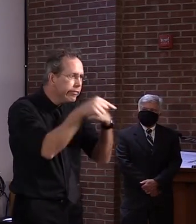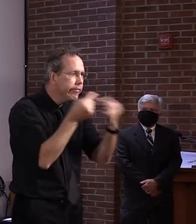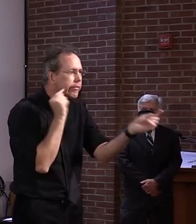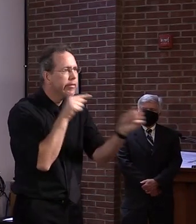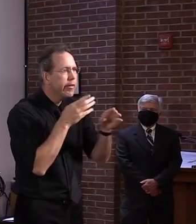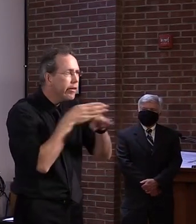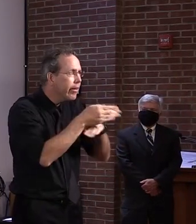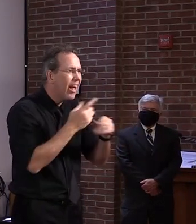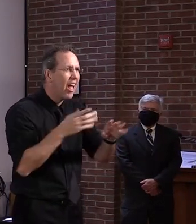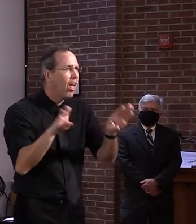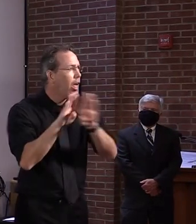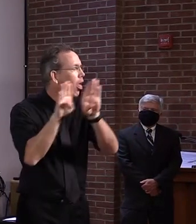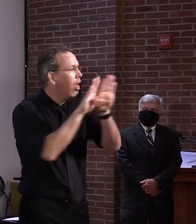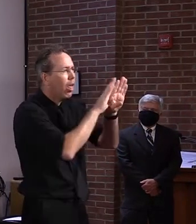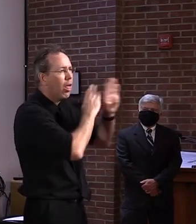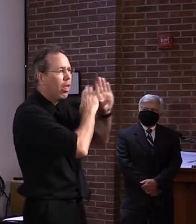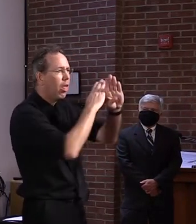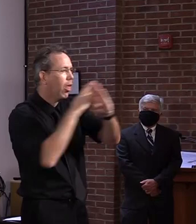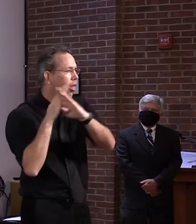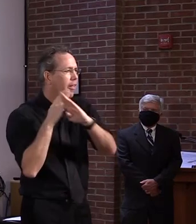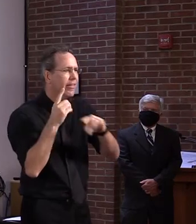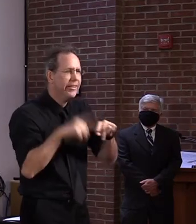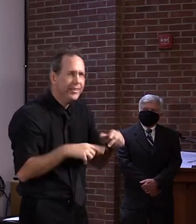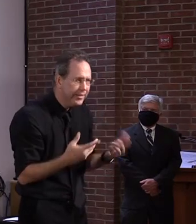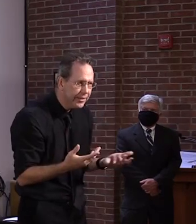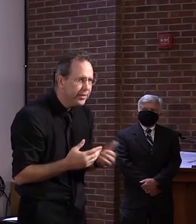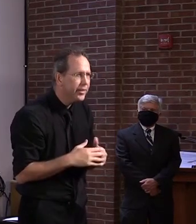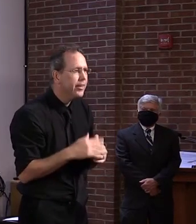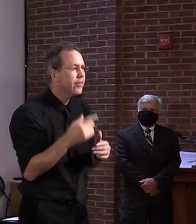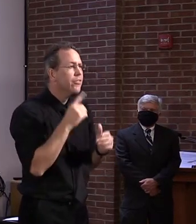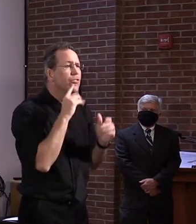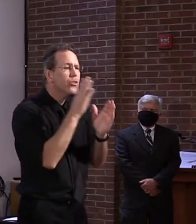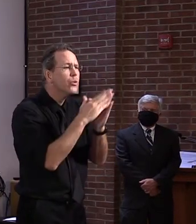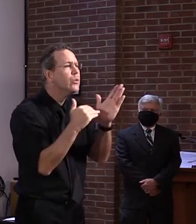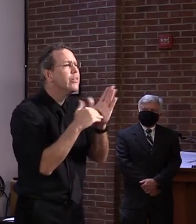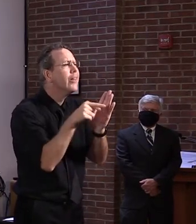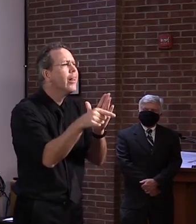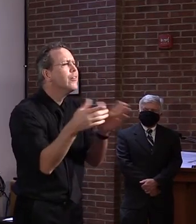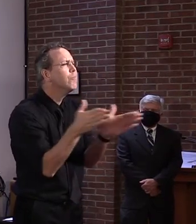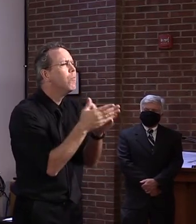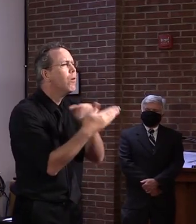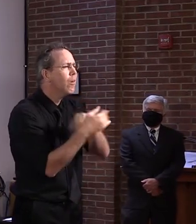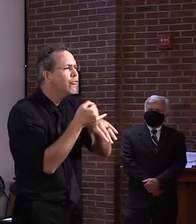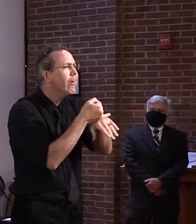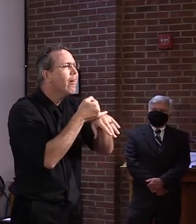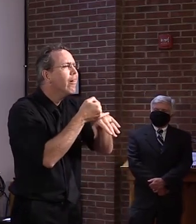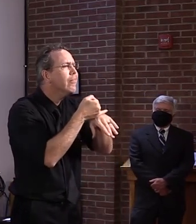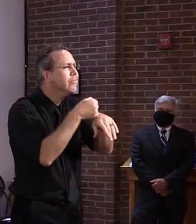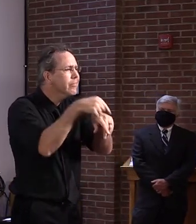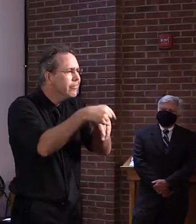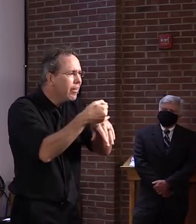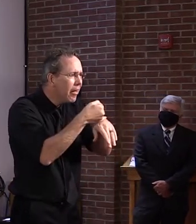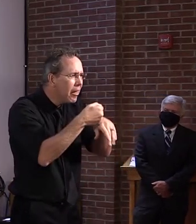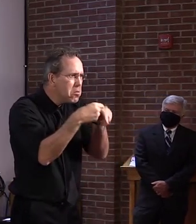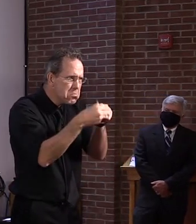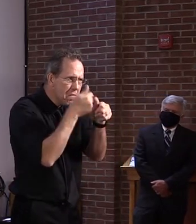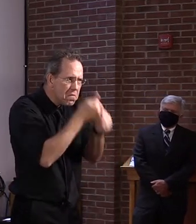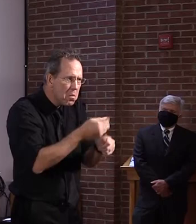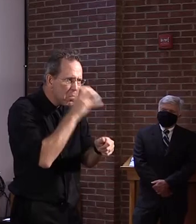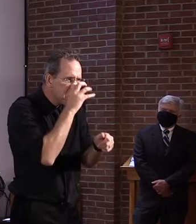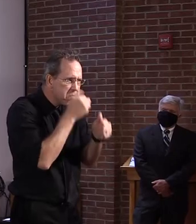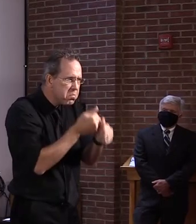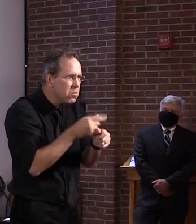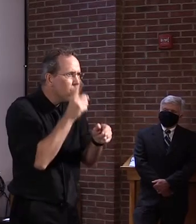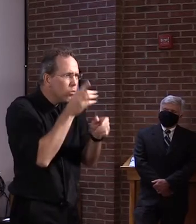with a cohesive national strategy, they're able to take what other countries would have felt was a disaster, and,